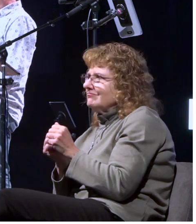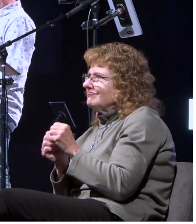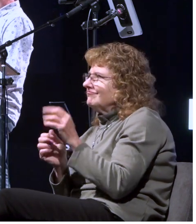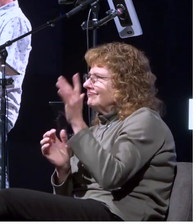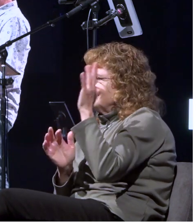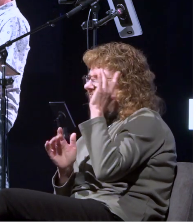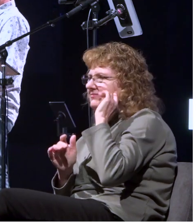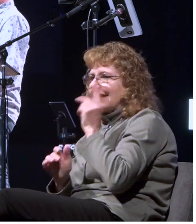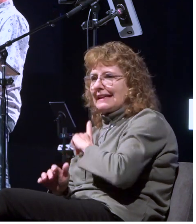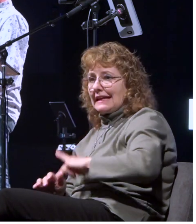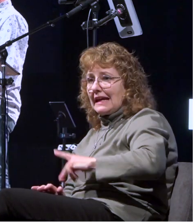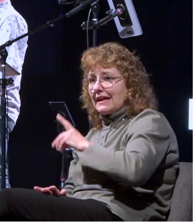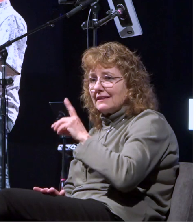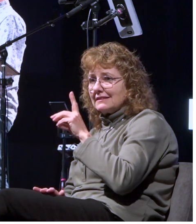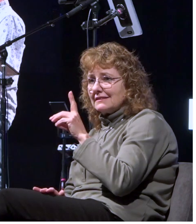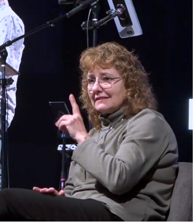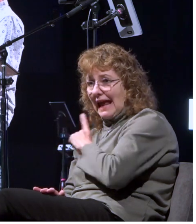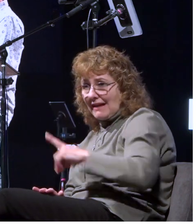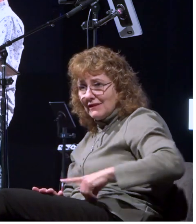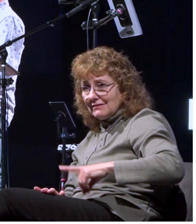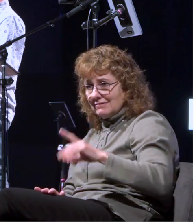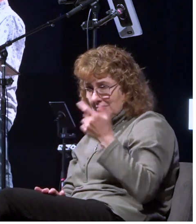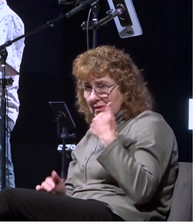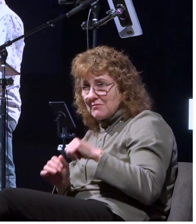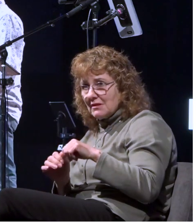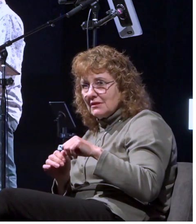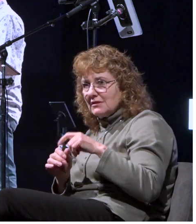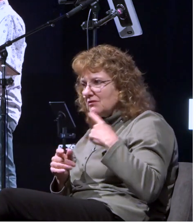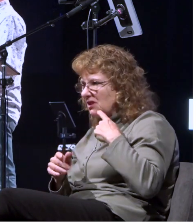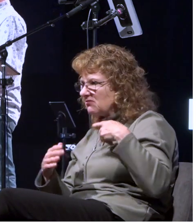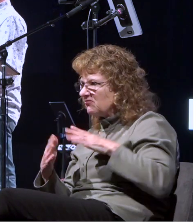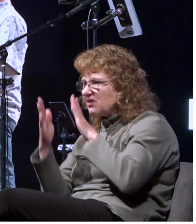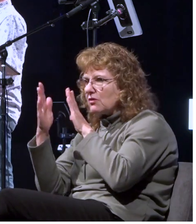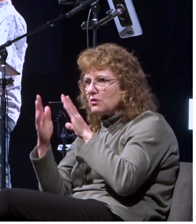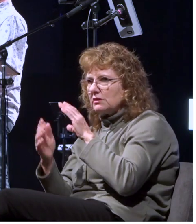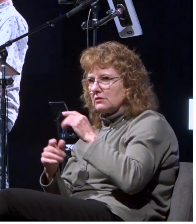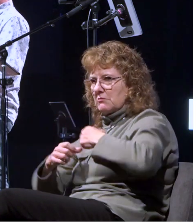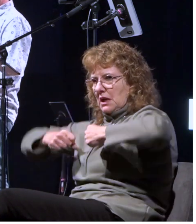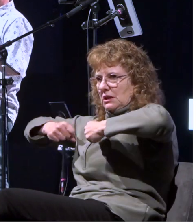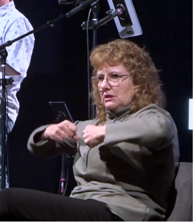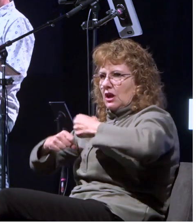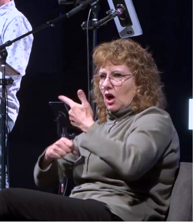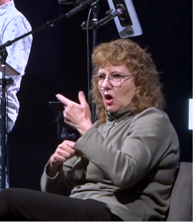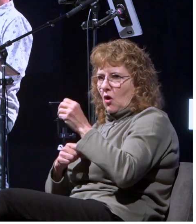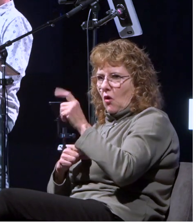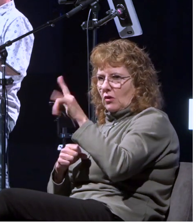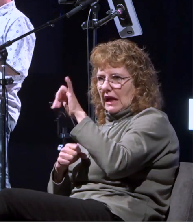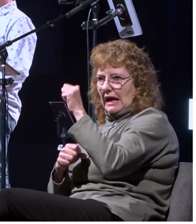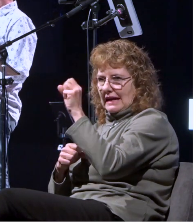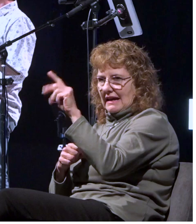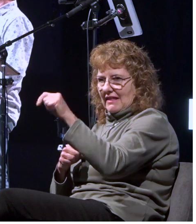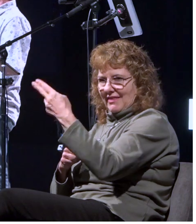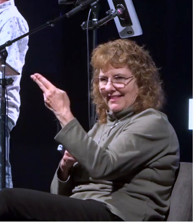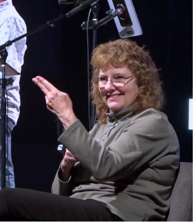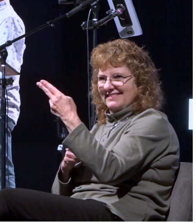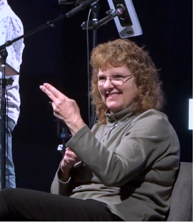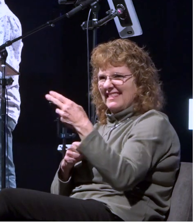on king david he's he goes to fight goliath and you're like wow this is the greatest this is the first real trial in david's life